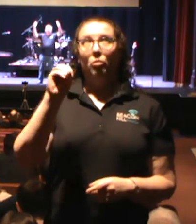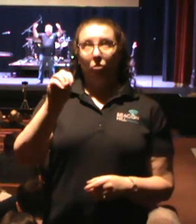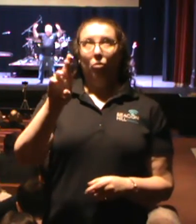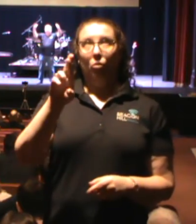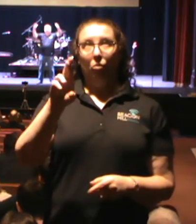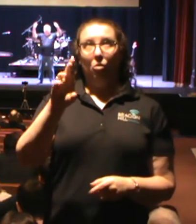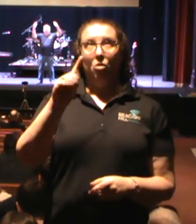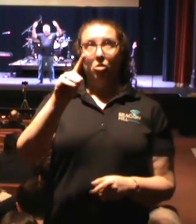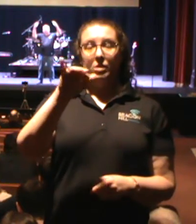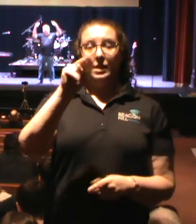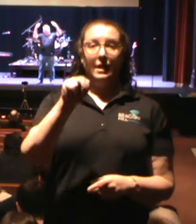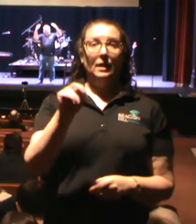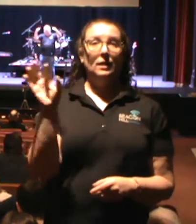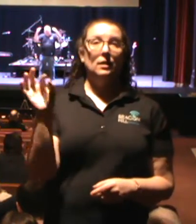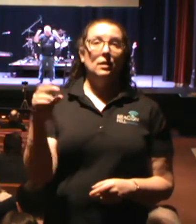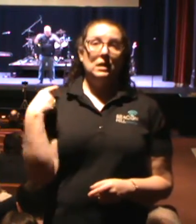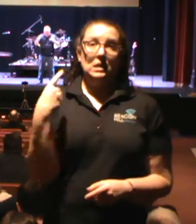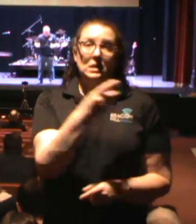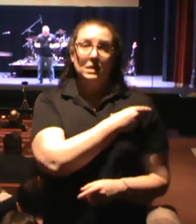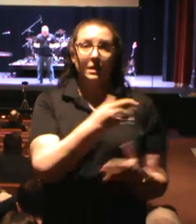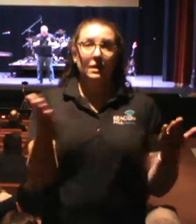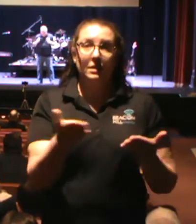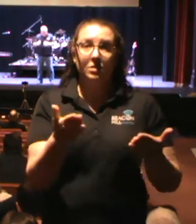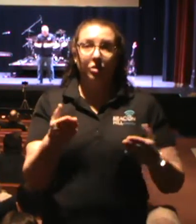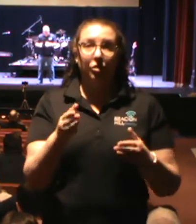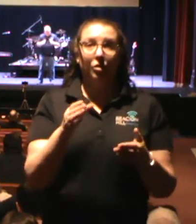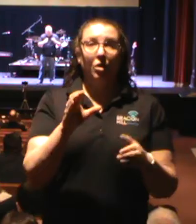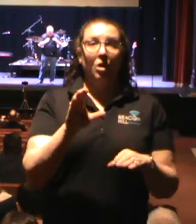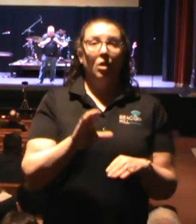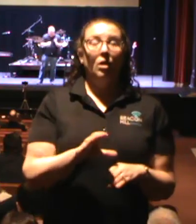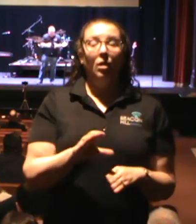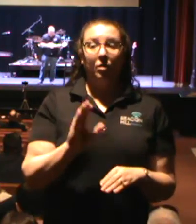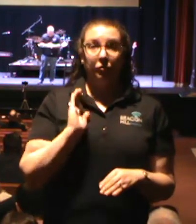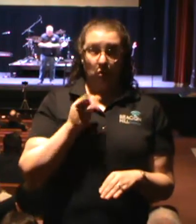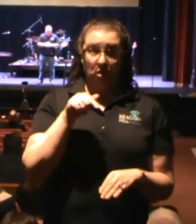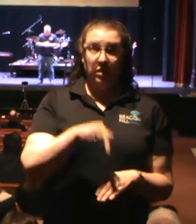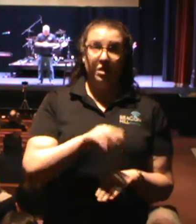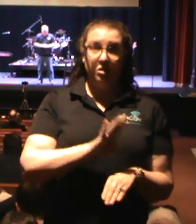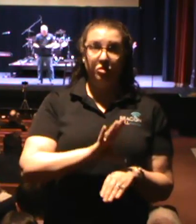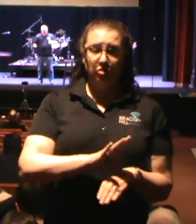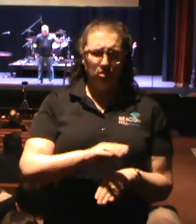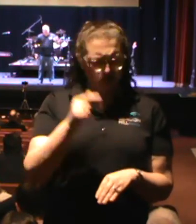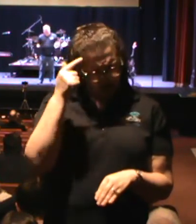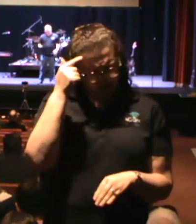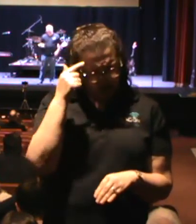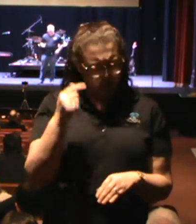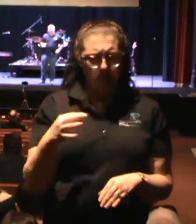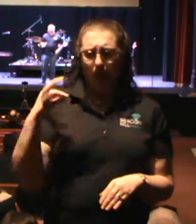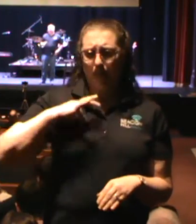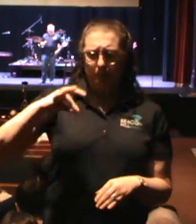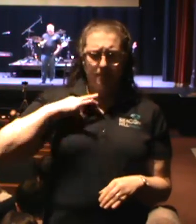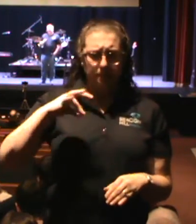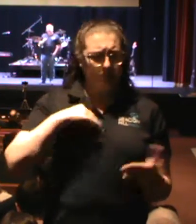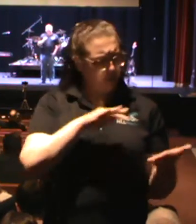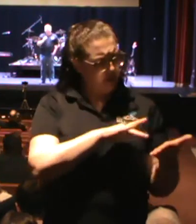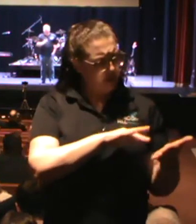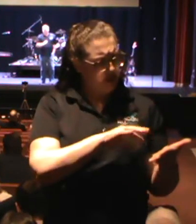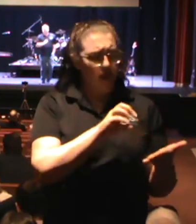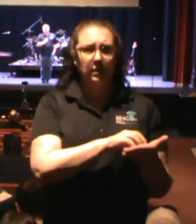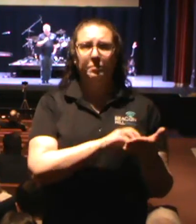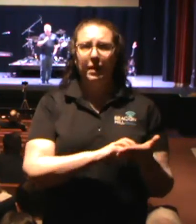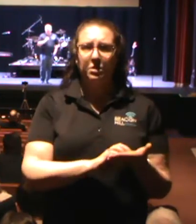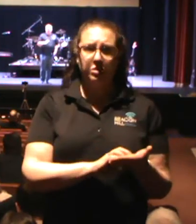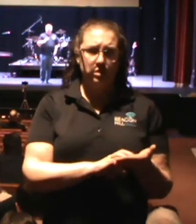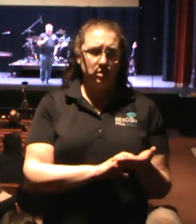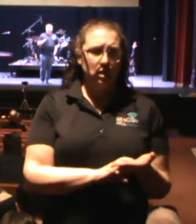I thought it would be beneficial for us to walk through this passage and see what it meant, right? And so I also got on the phone, and I